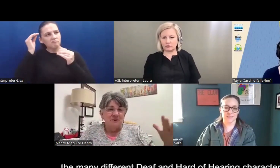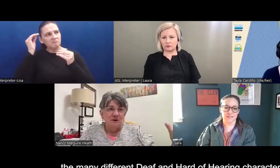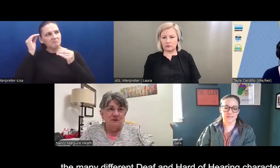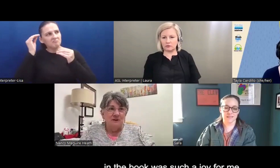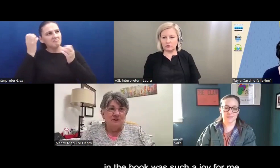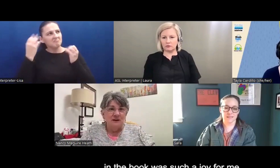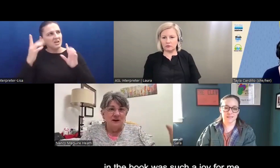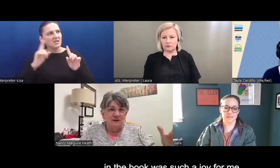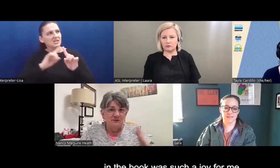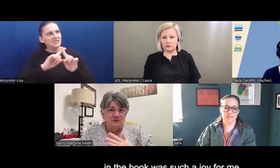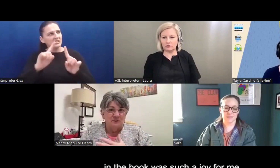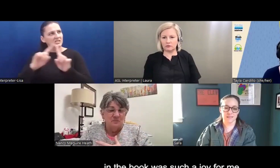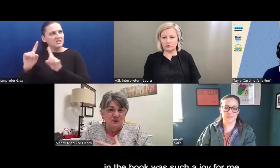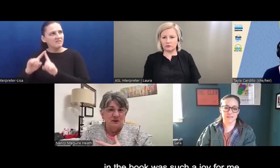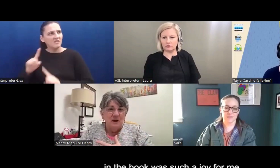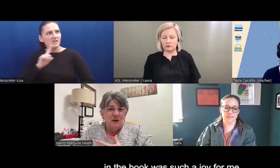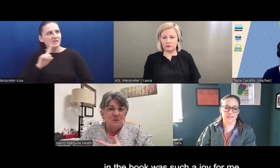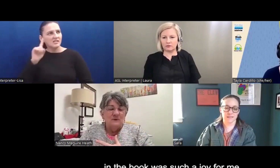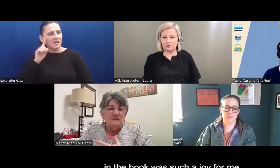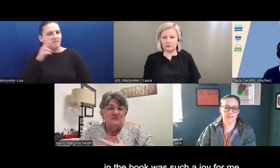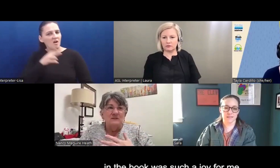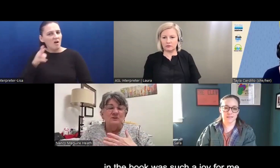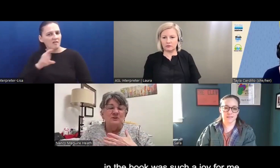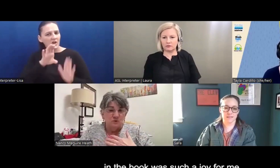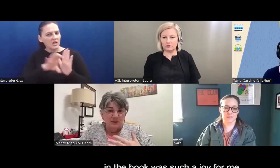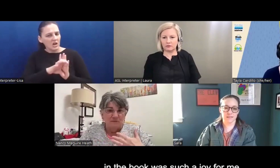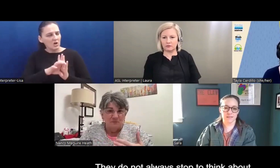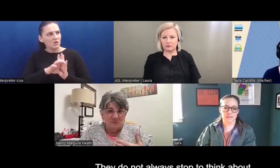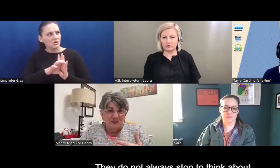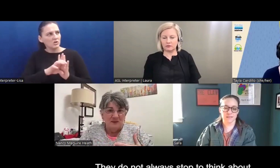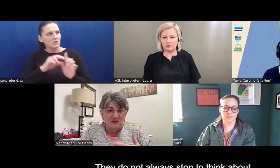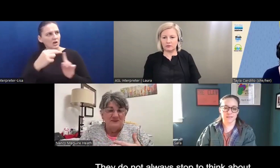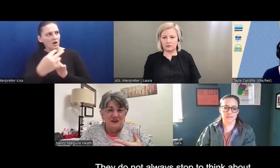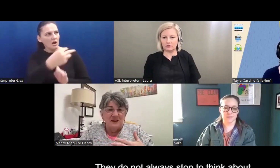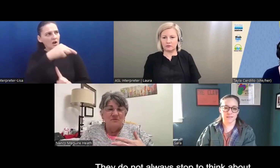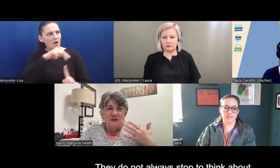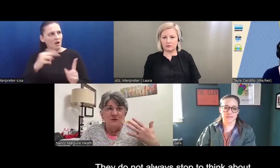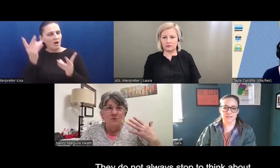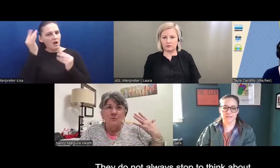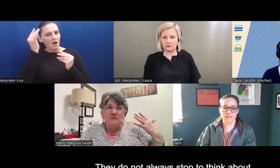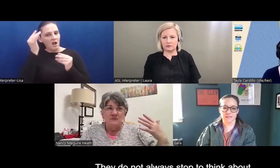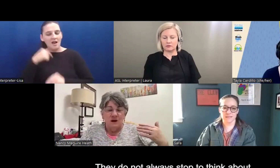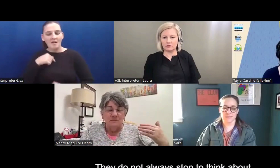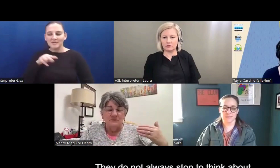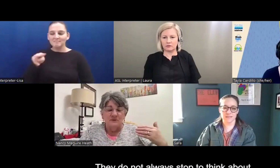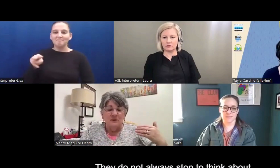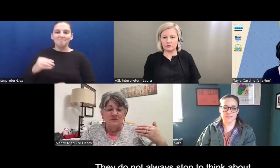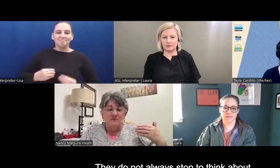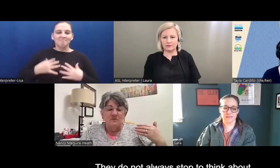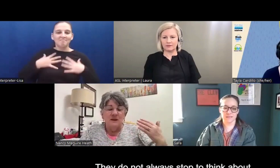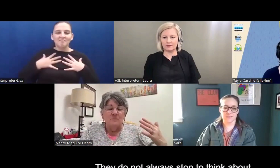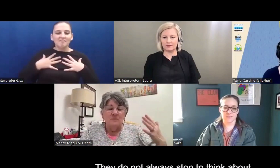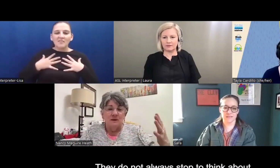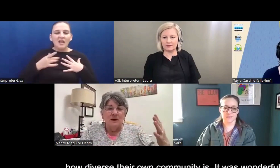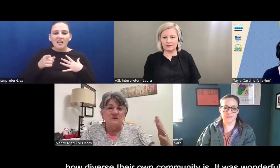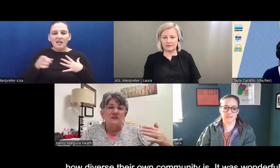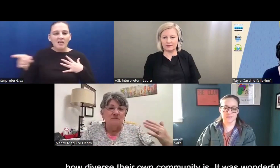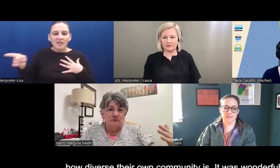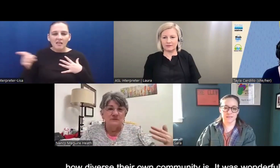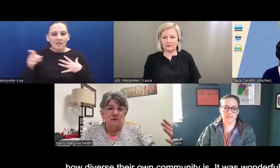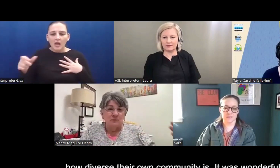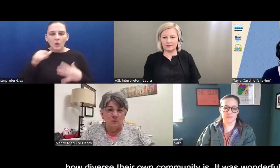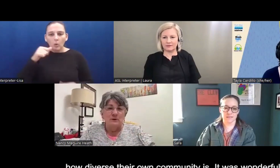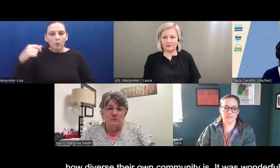deaf and hard of hearing characters in the book was such a joy for me because they don't always stop to think about how